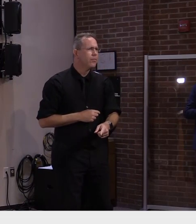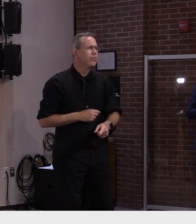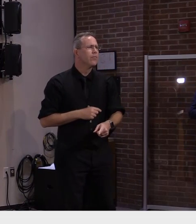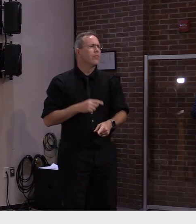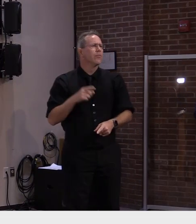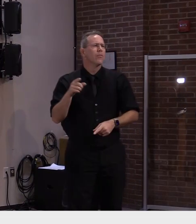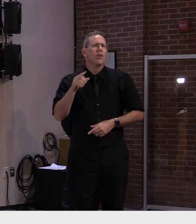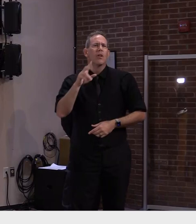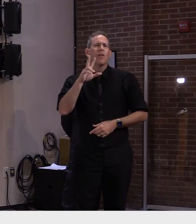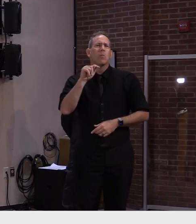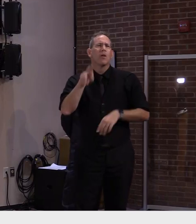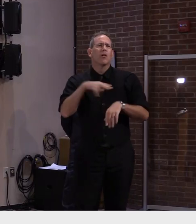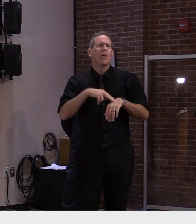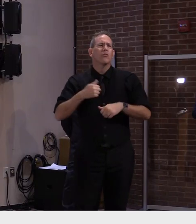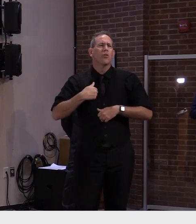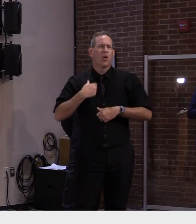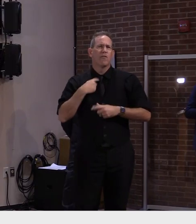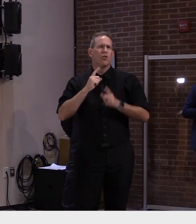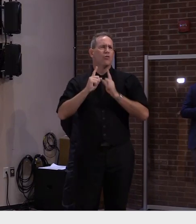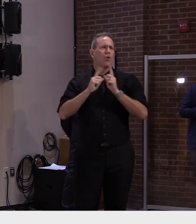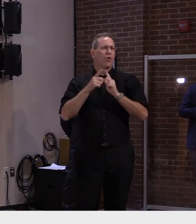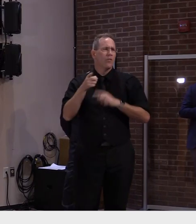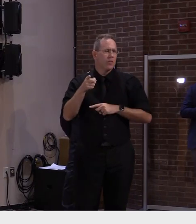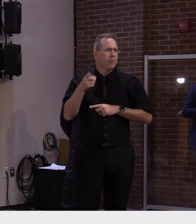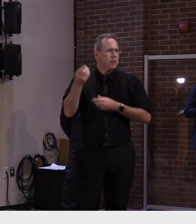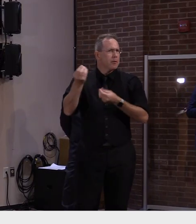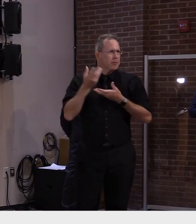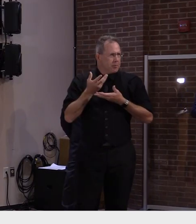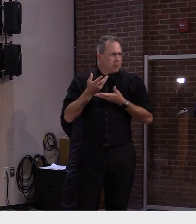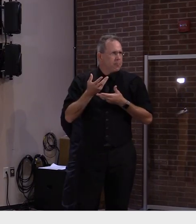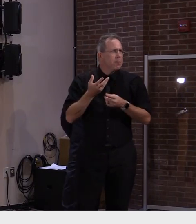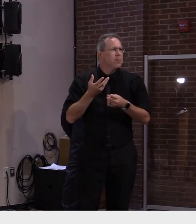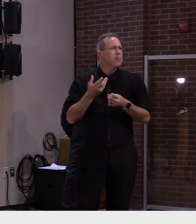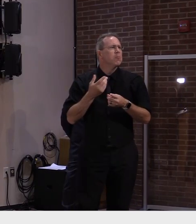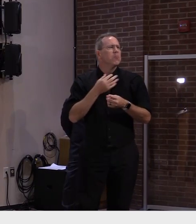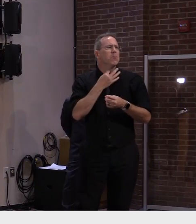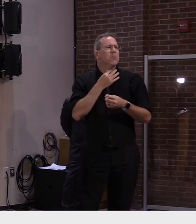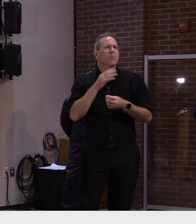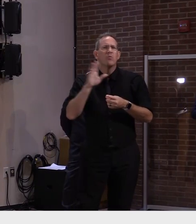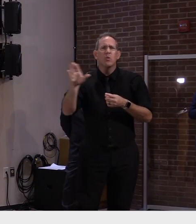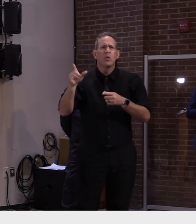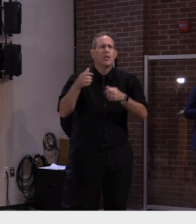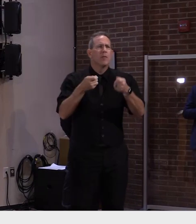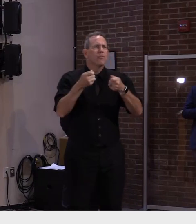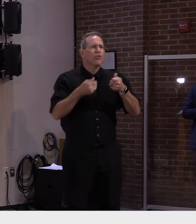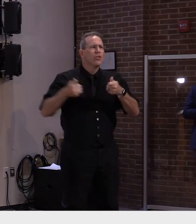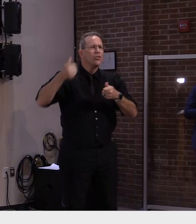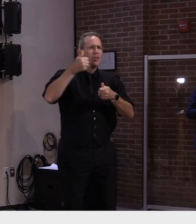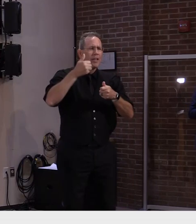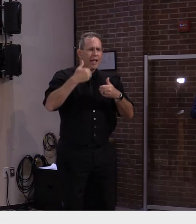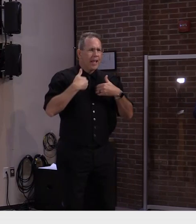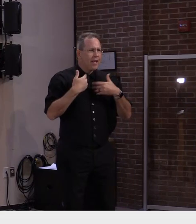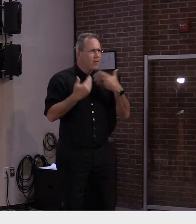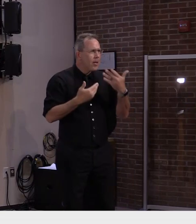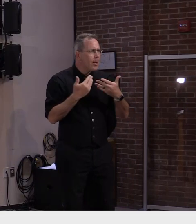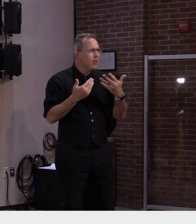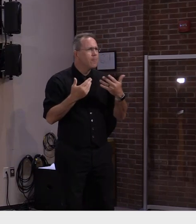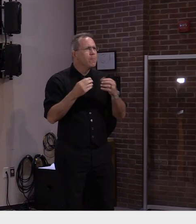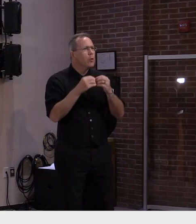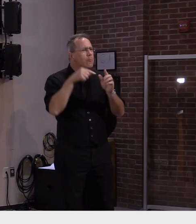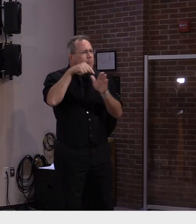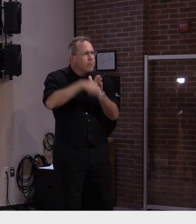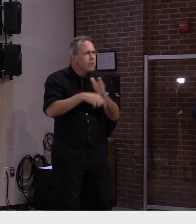gave you some information. But I was curious if anyone in your administration has any information about low